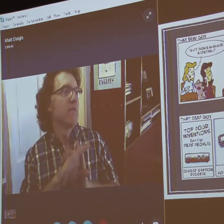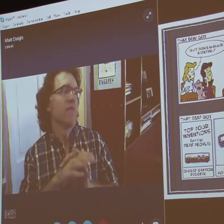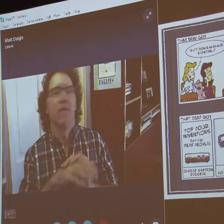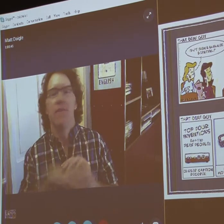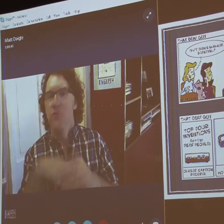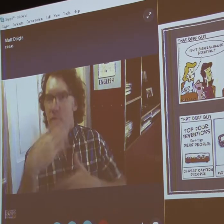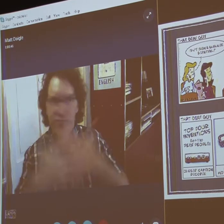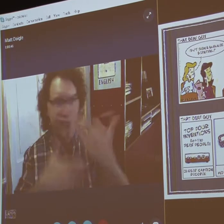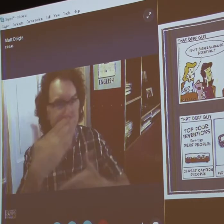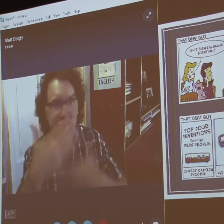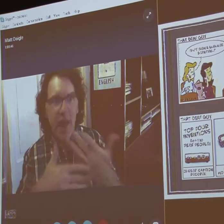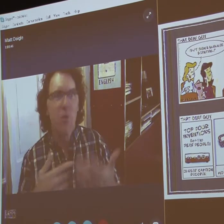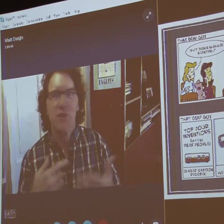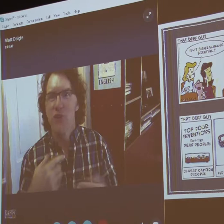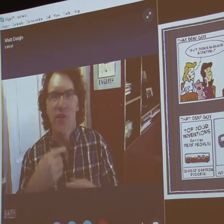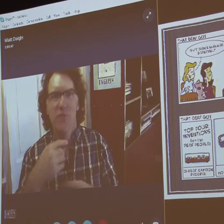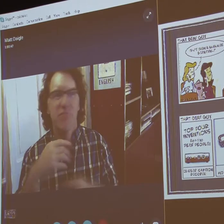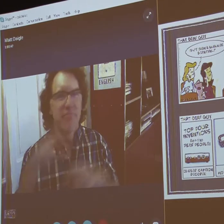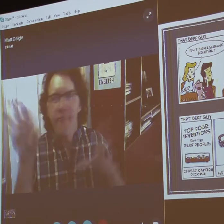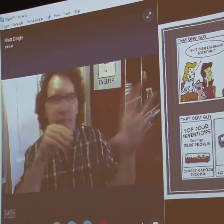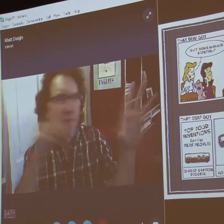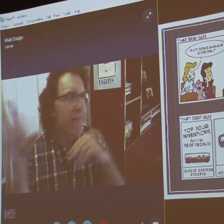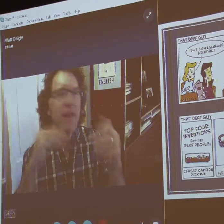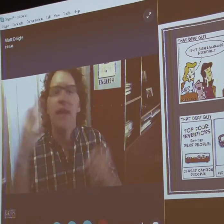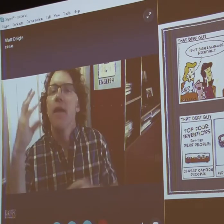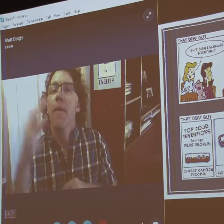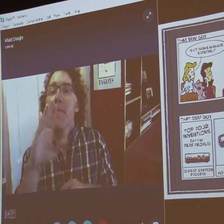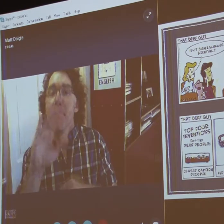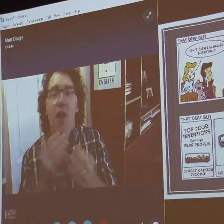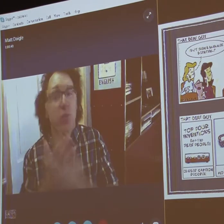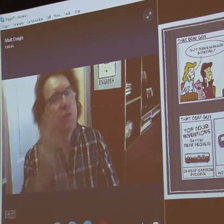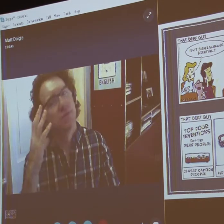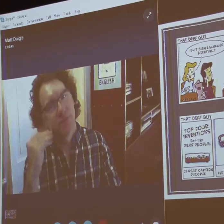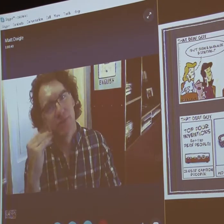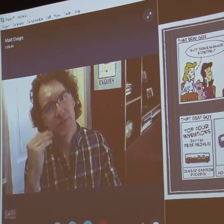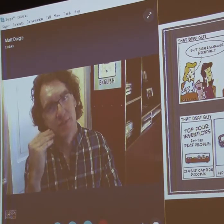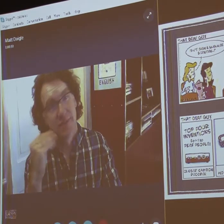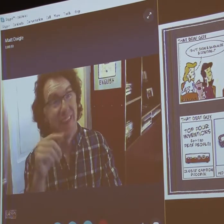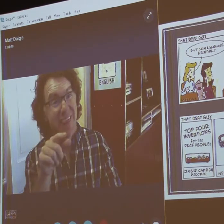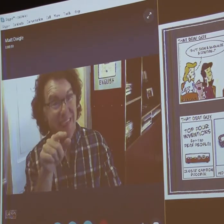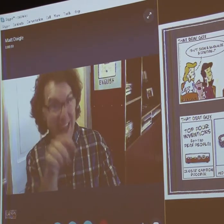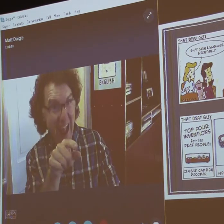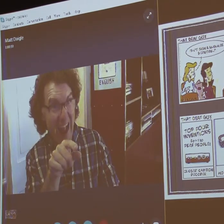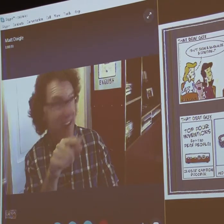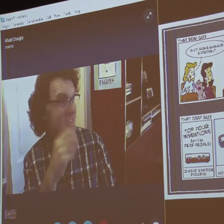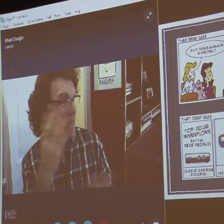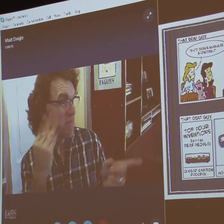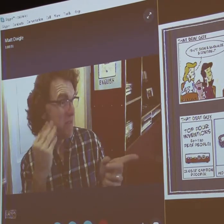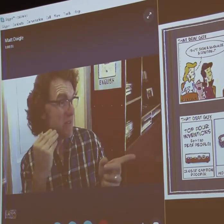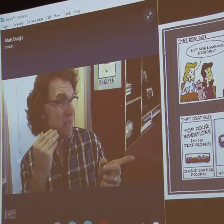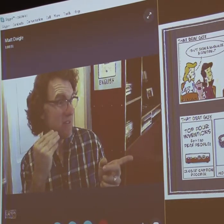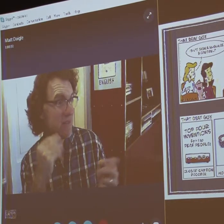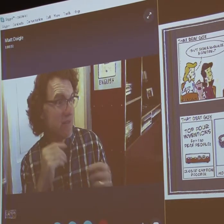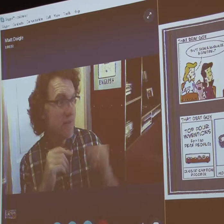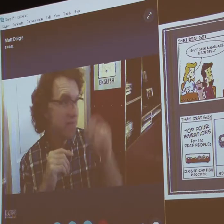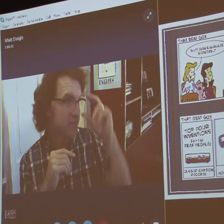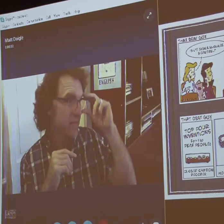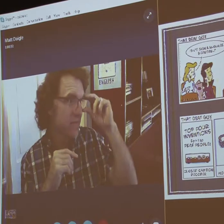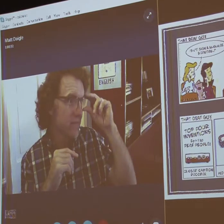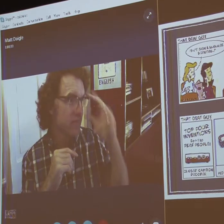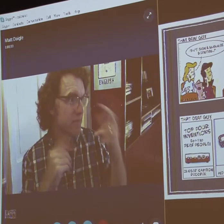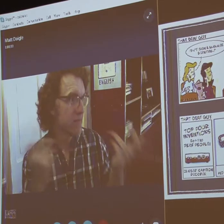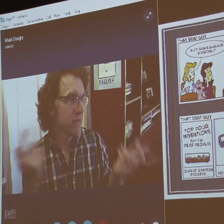So, once we developed that deaf guy, we started to just